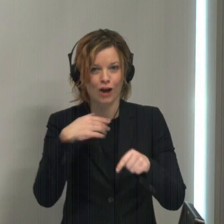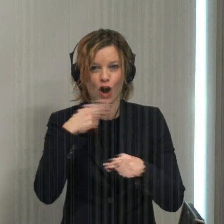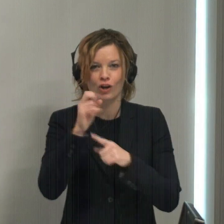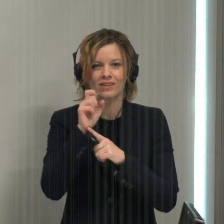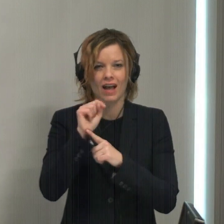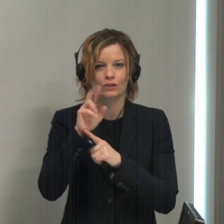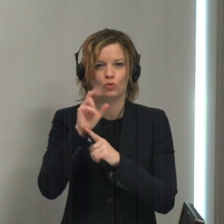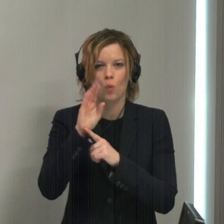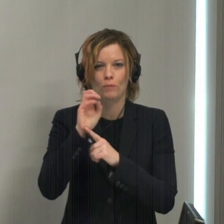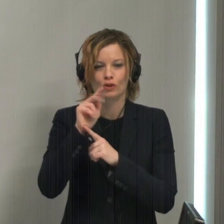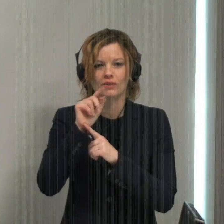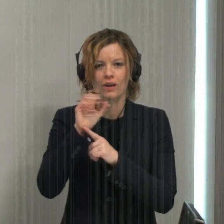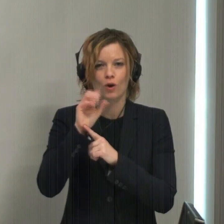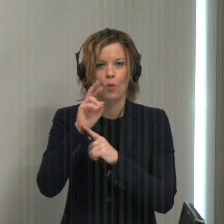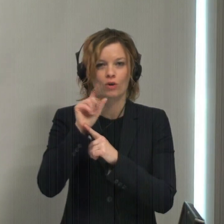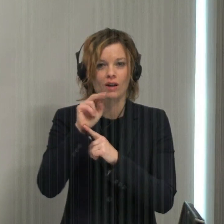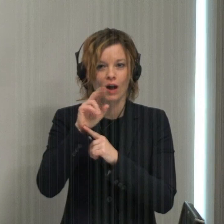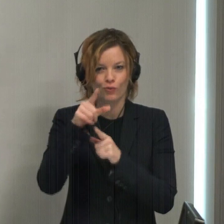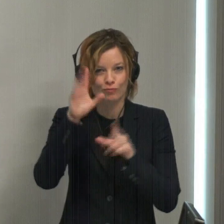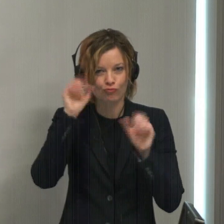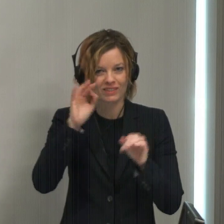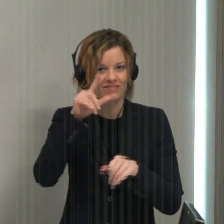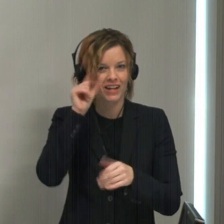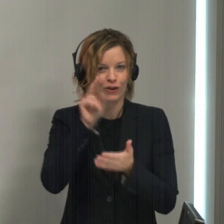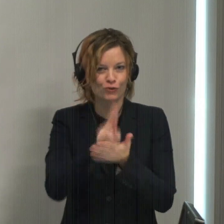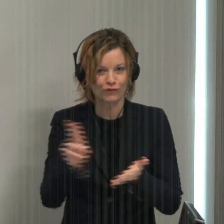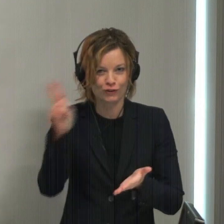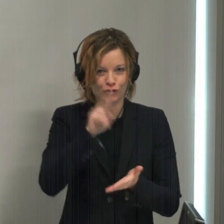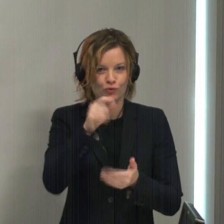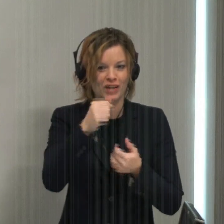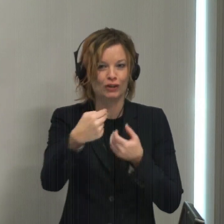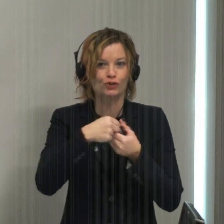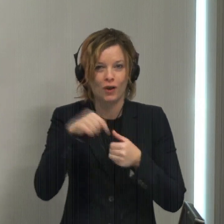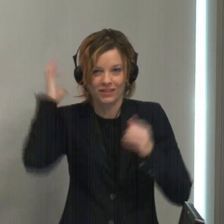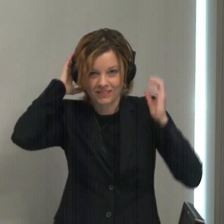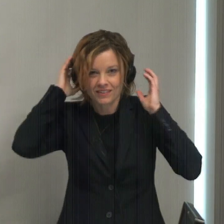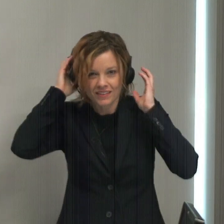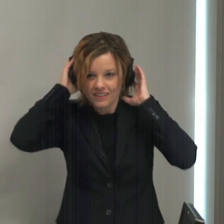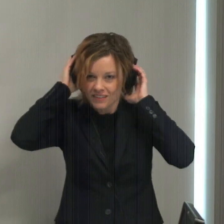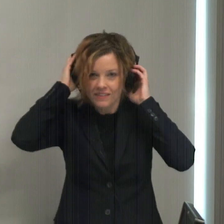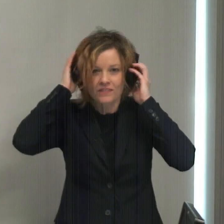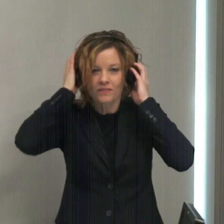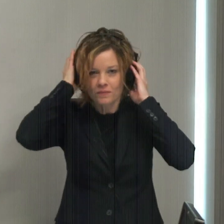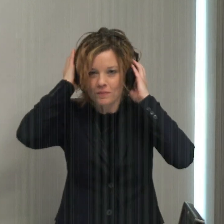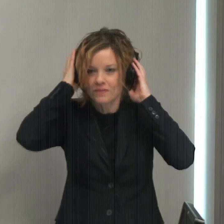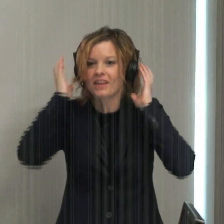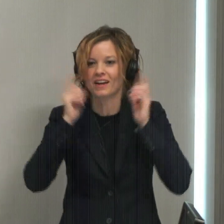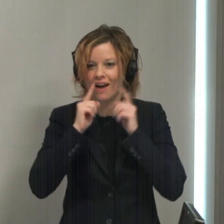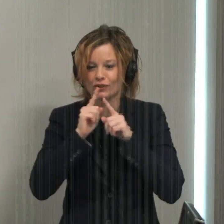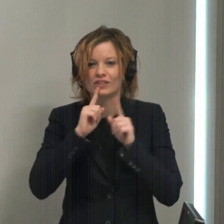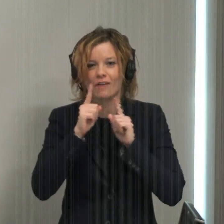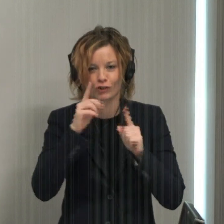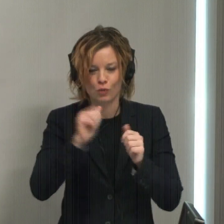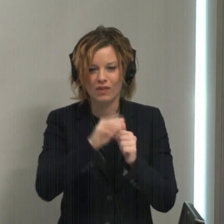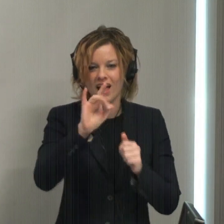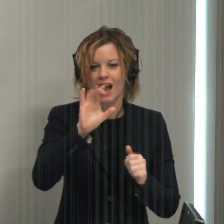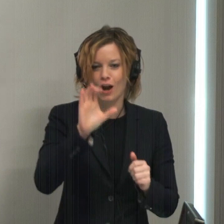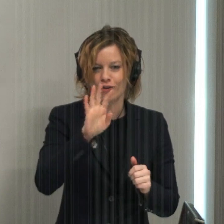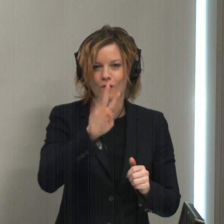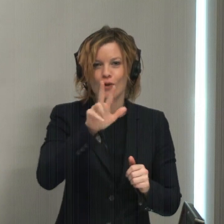is Roberta Cordano. She is the president of Gallaudet University. You can join the conversation by calling 800-433